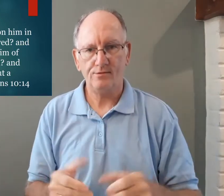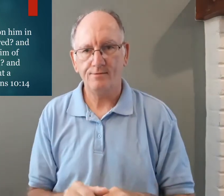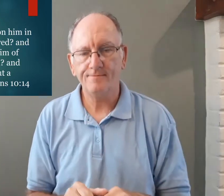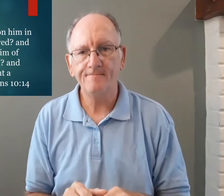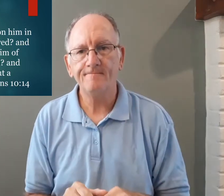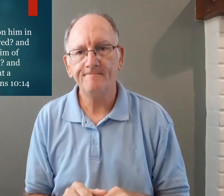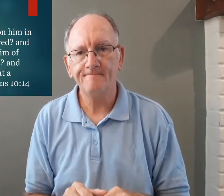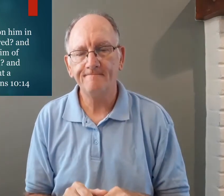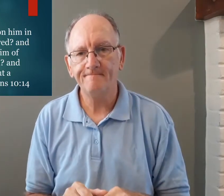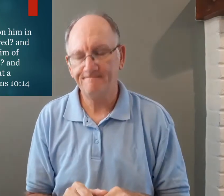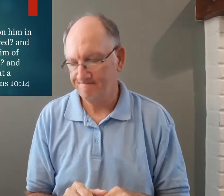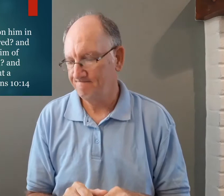how it starts